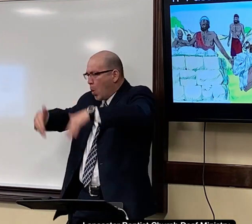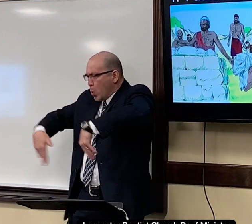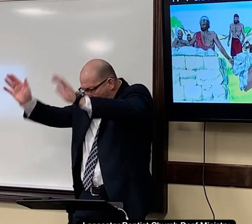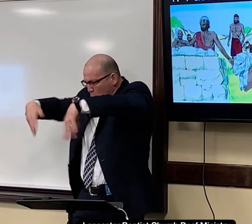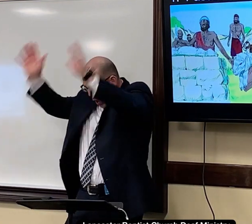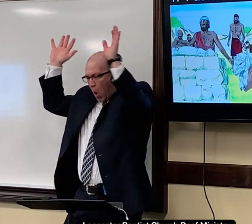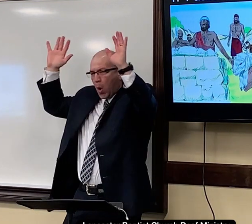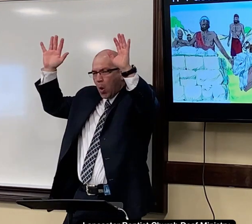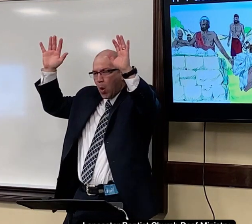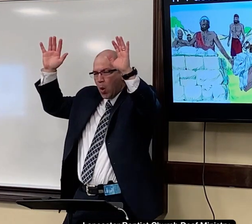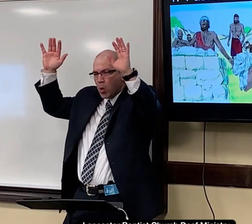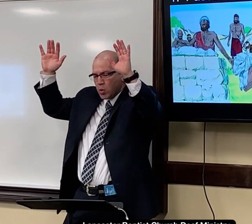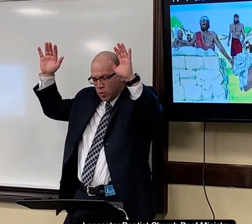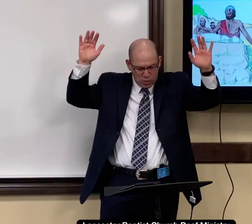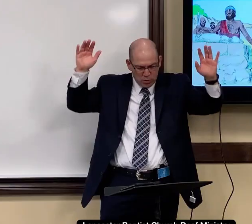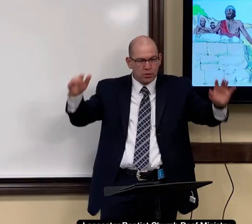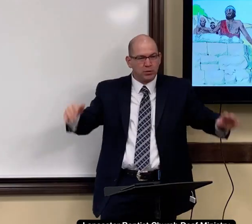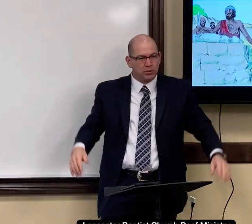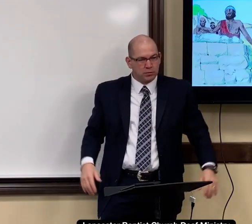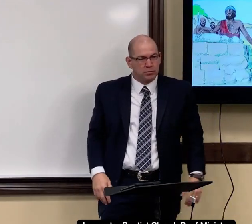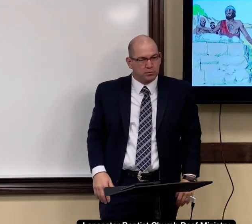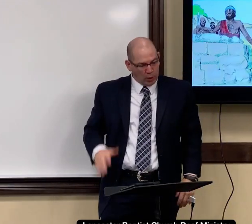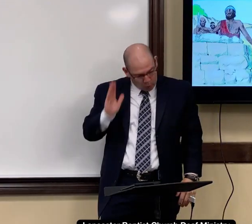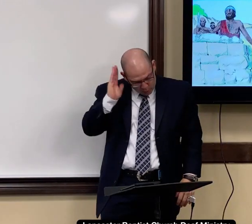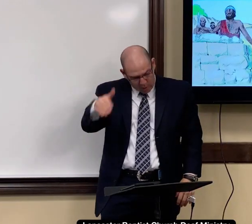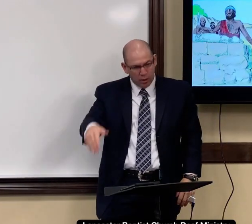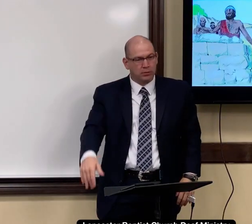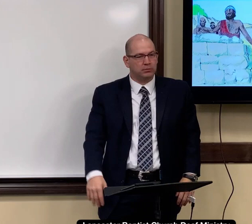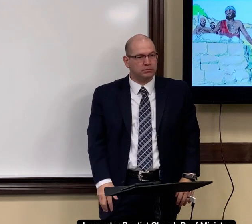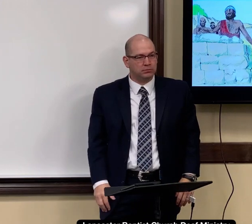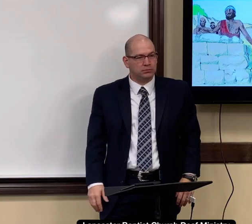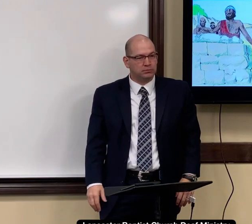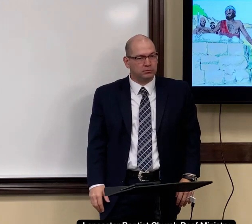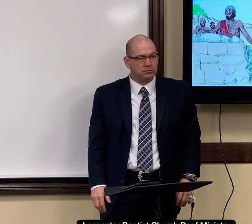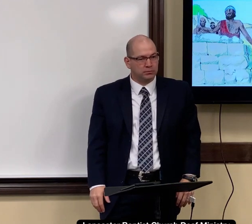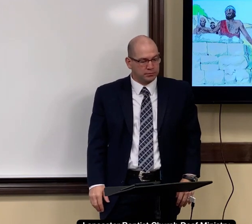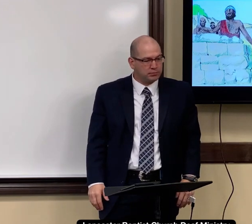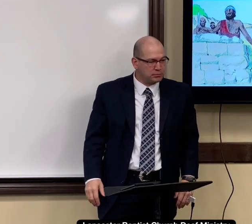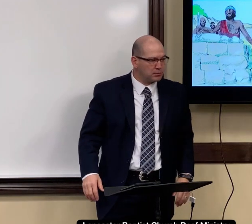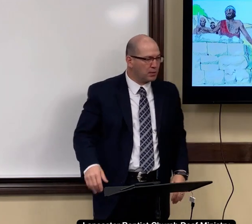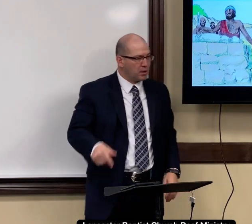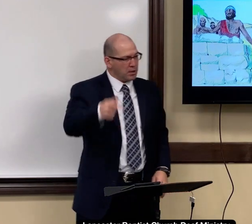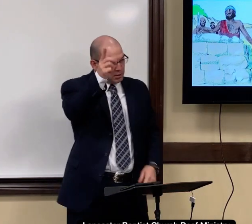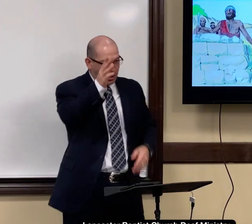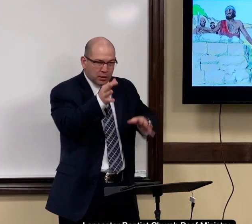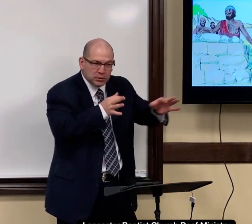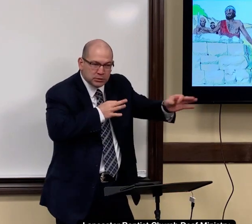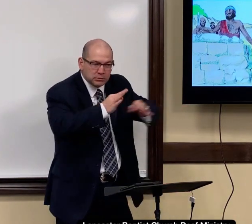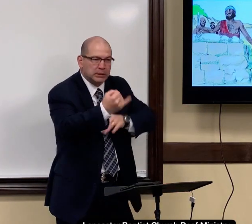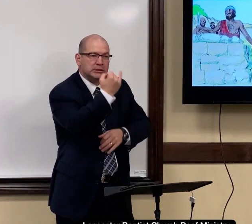and he told people go just go that that's when that's when god broke the king